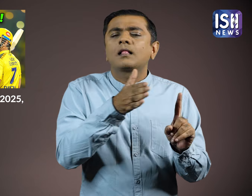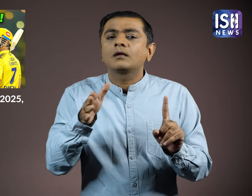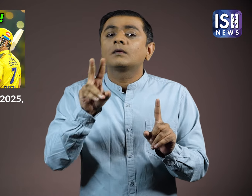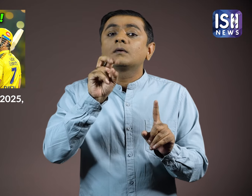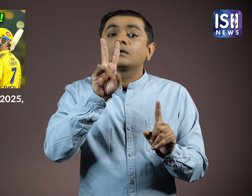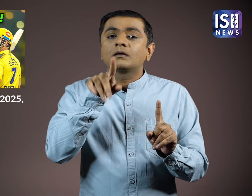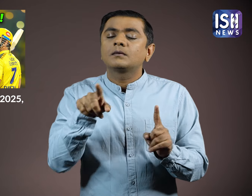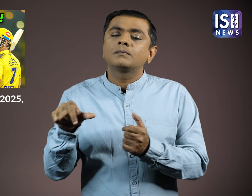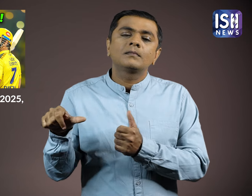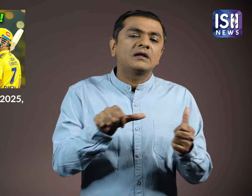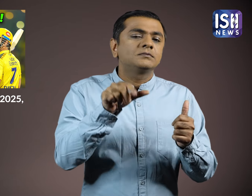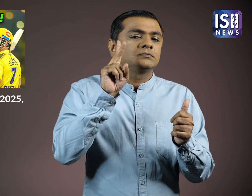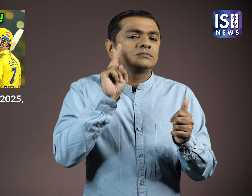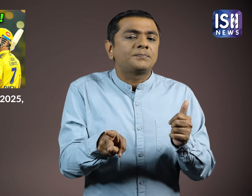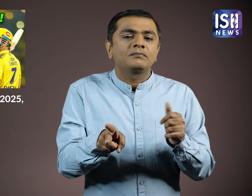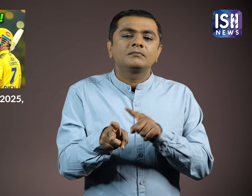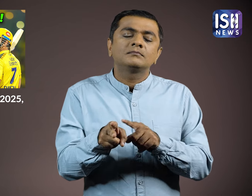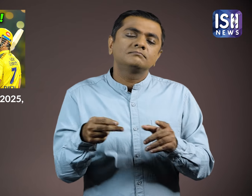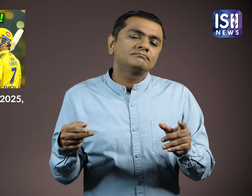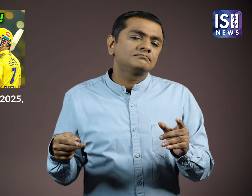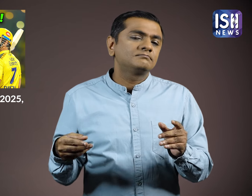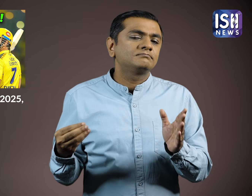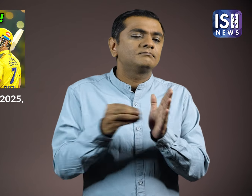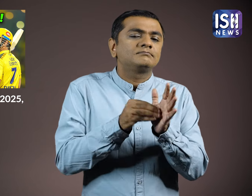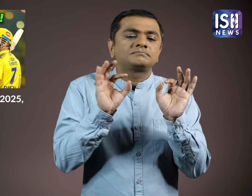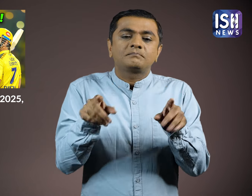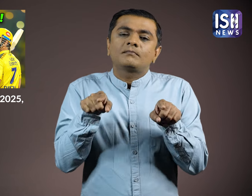This rule has now been reintroduced for IPL 2025.